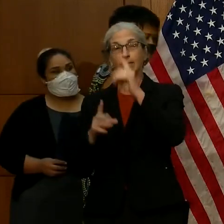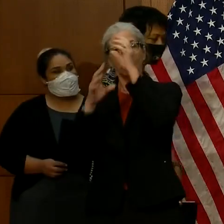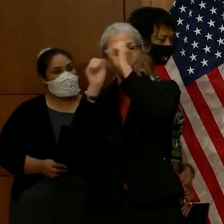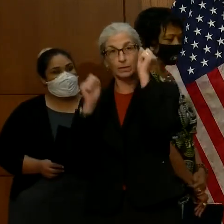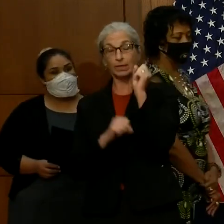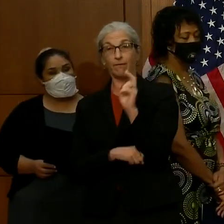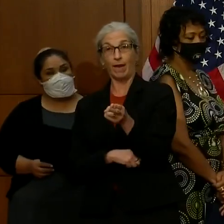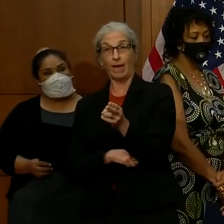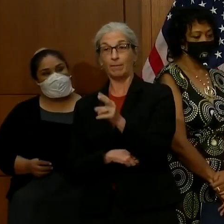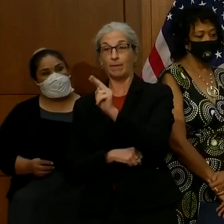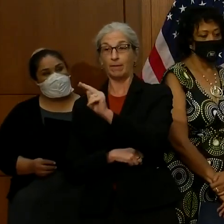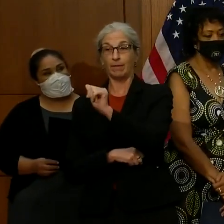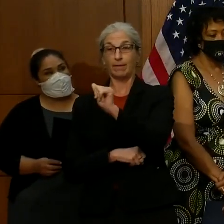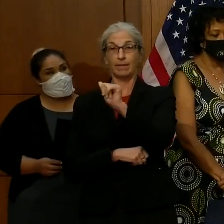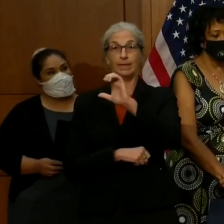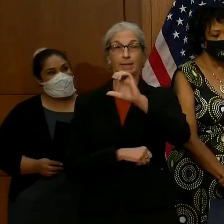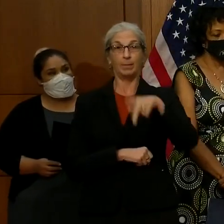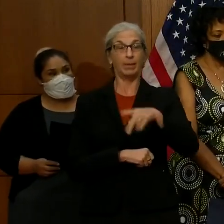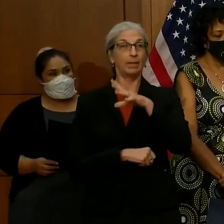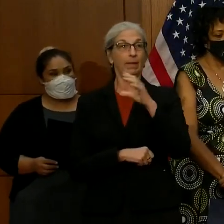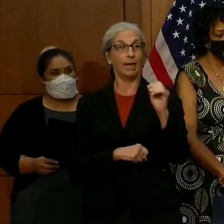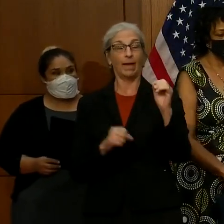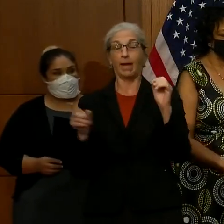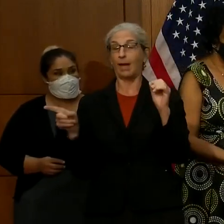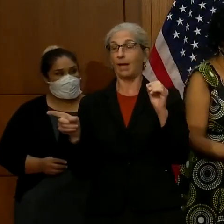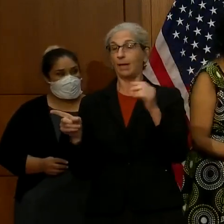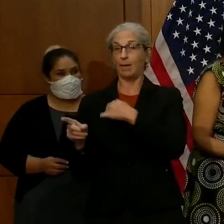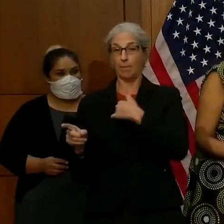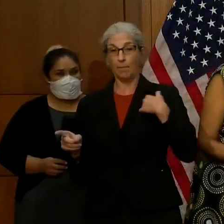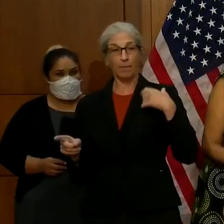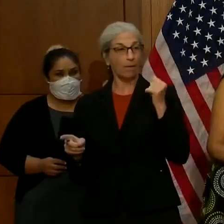member of the Virginia African American Advisory Board. Gaylene.